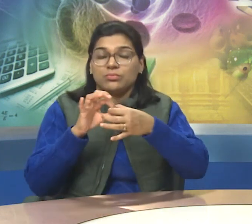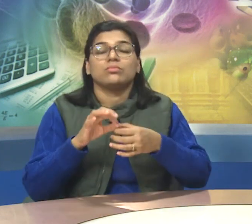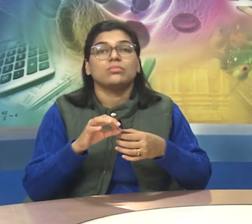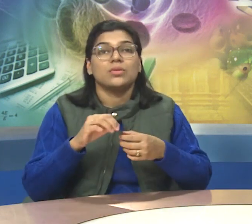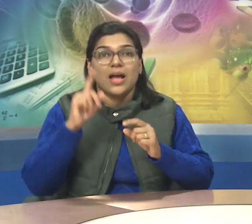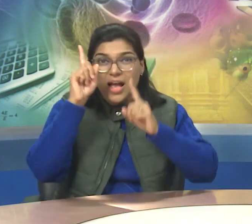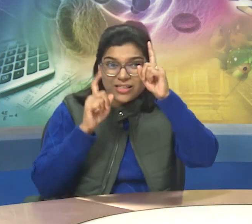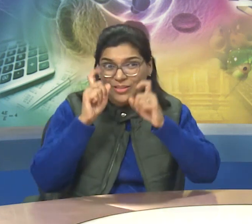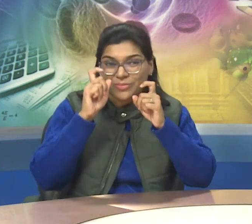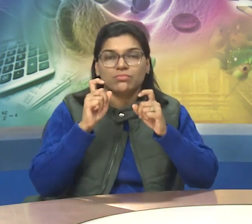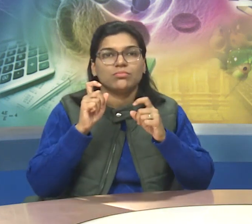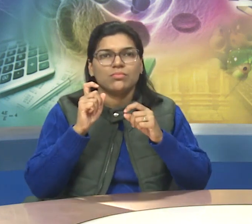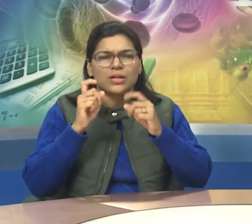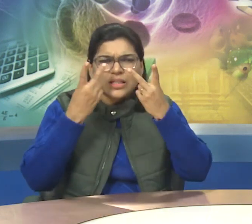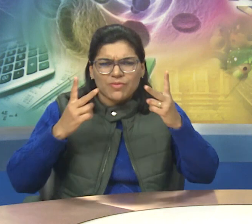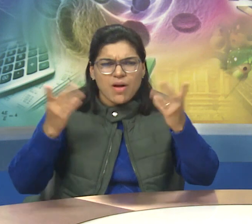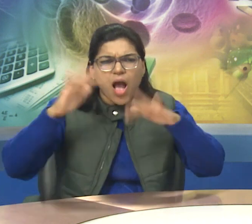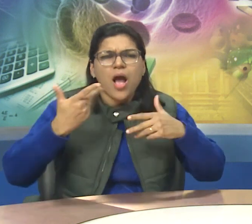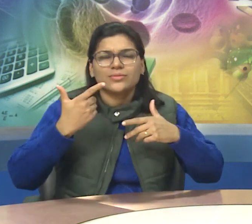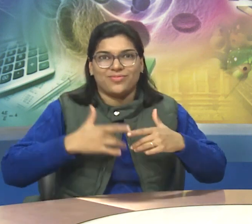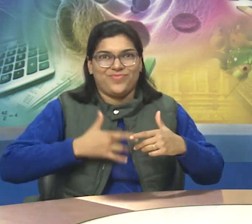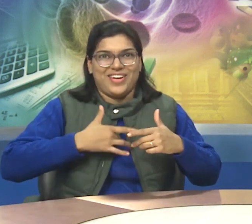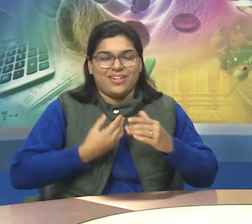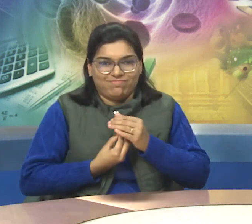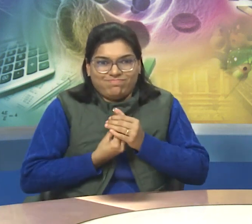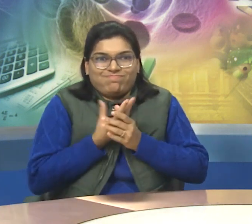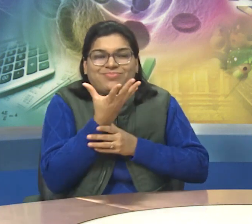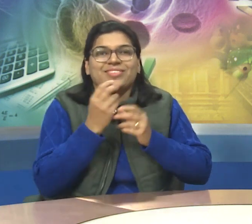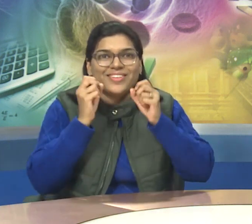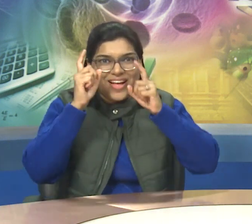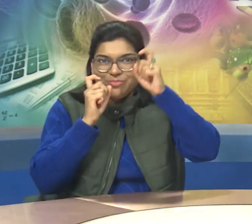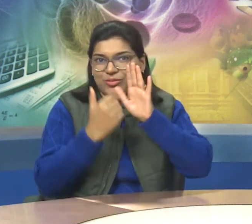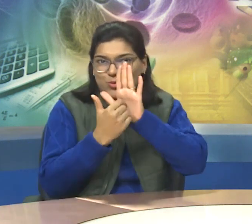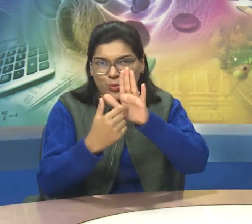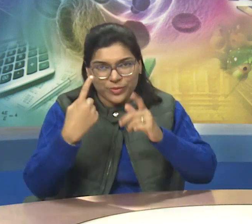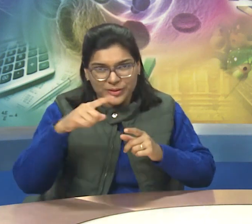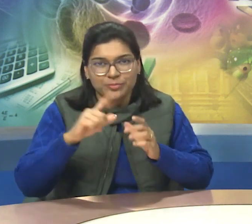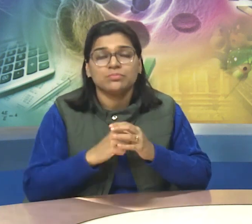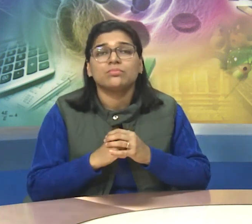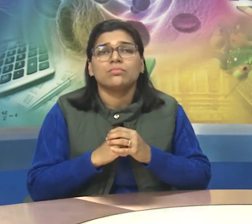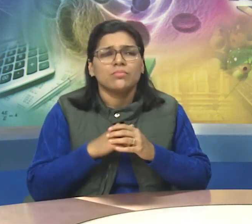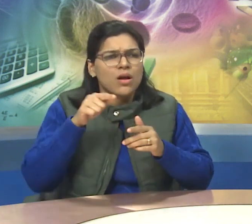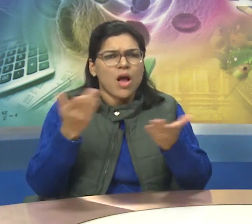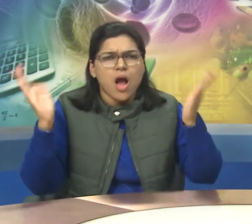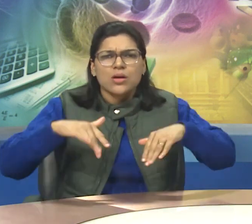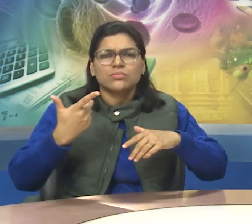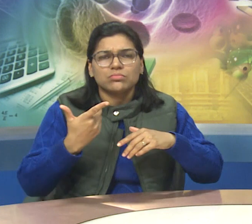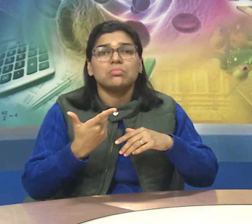These emotions and feelings need to be